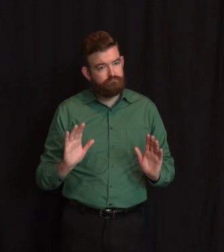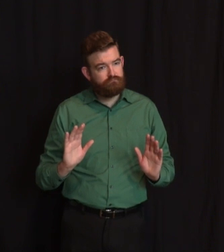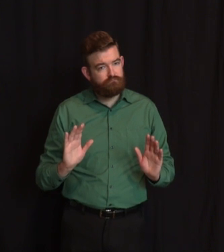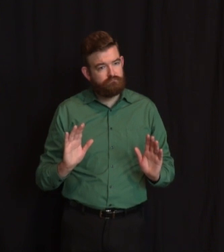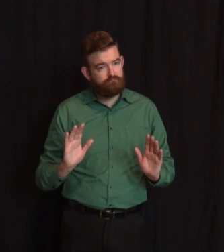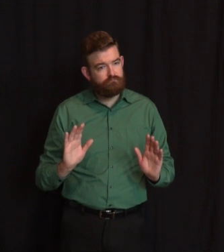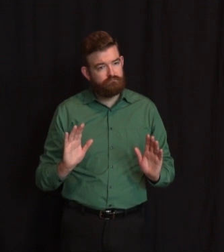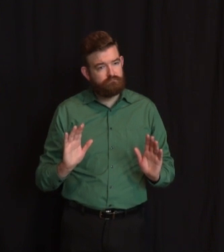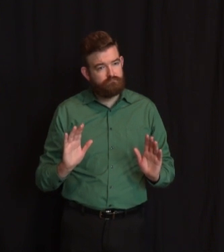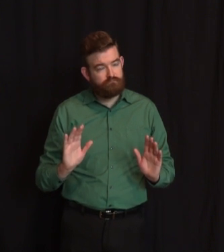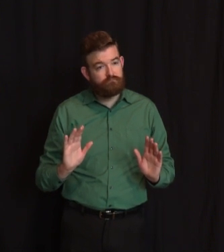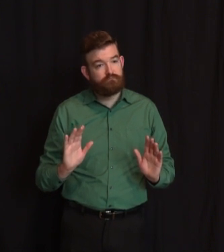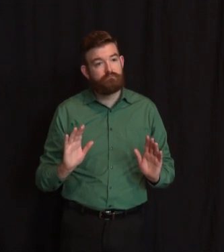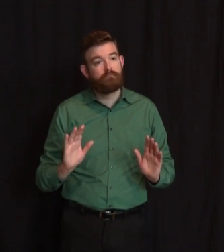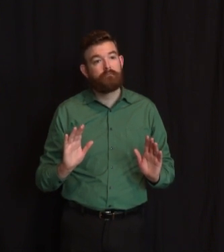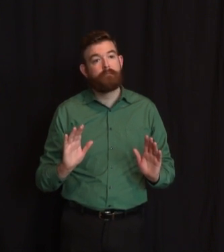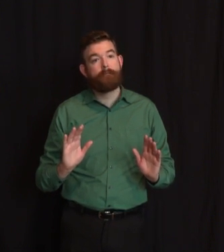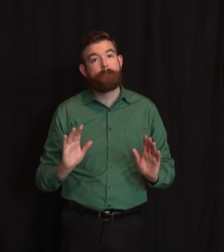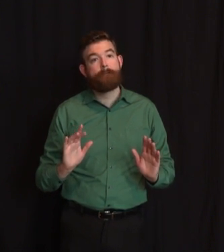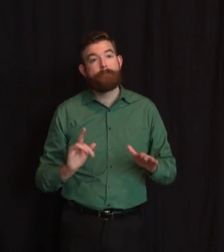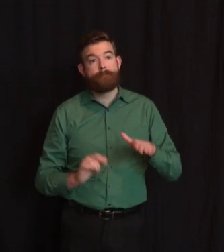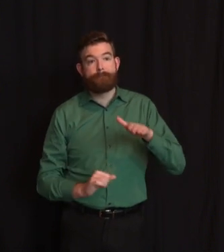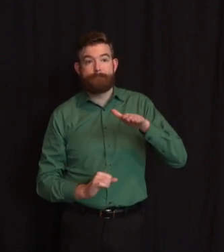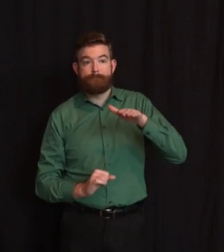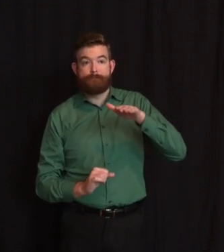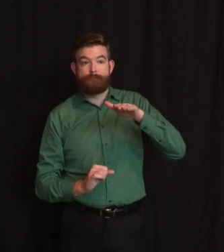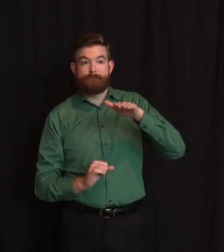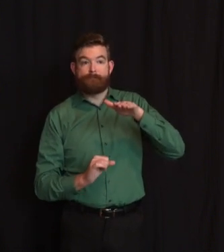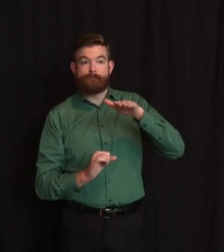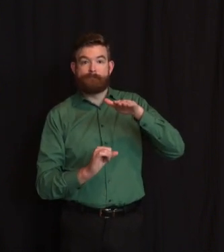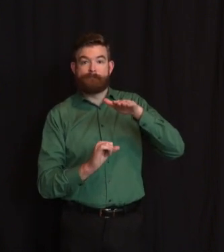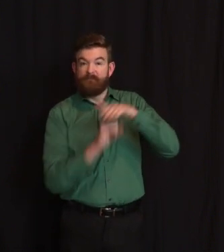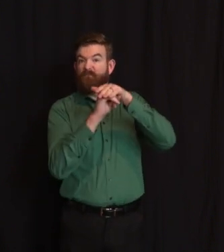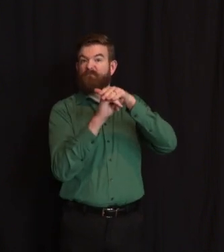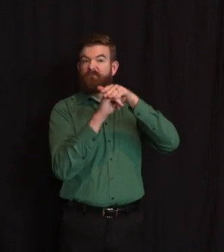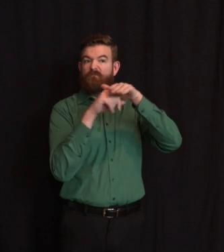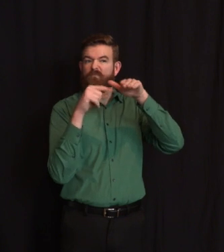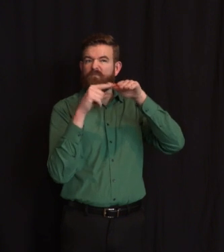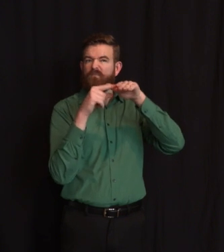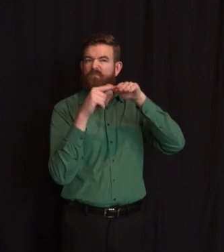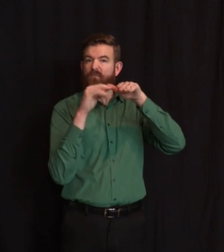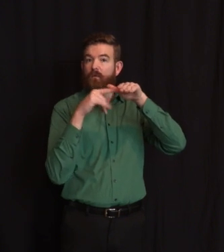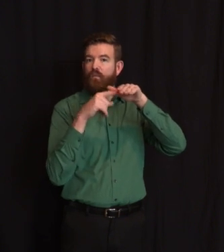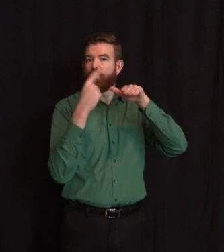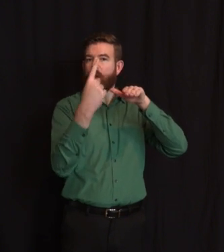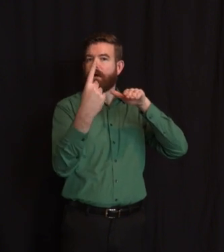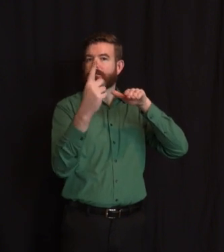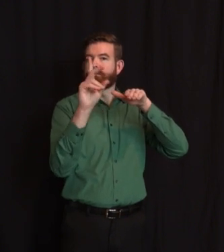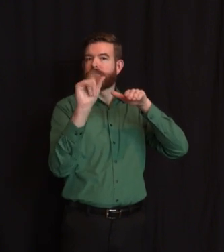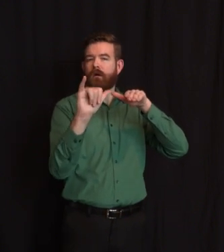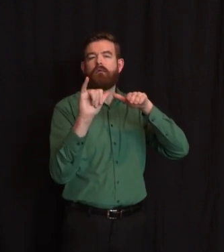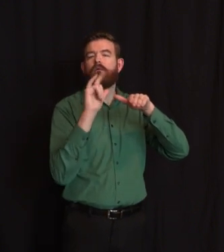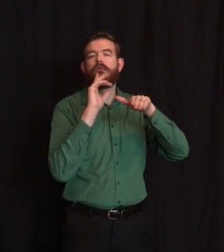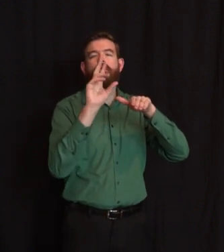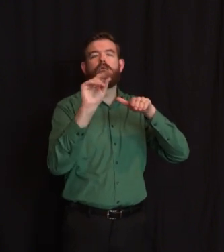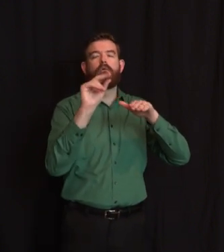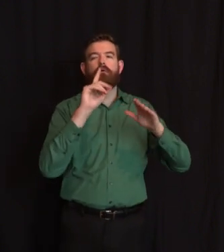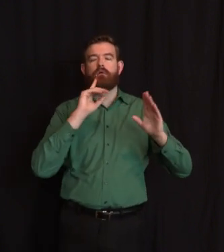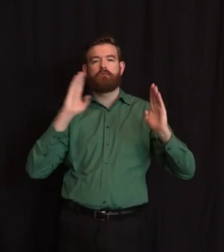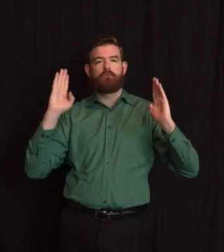And it feels like we're still in the thick of it. As I've said the other day, mean, tell me if you disagree. April is going to be our toughest period. Assuming we keep doing what we're